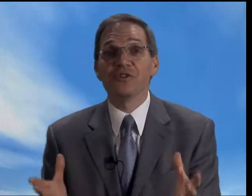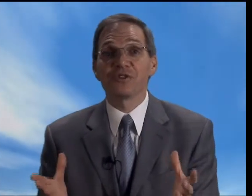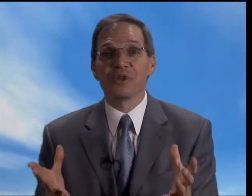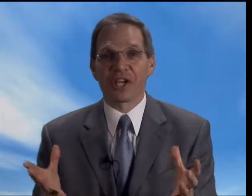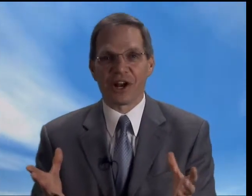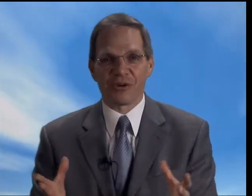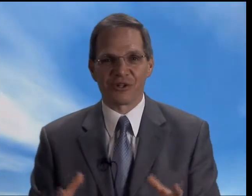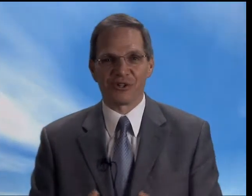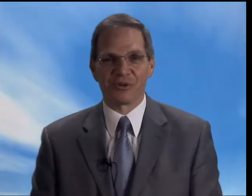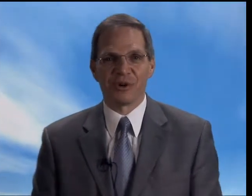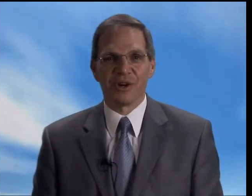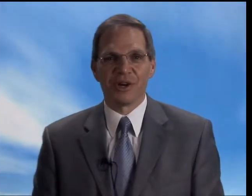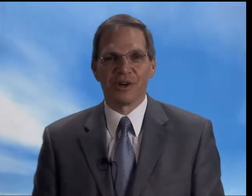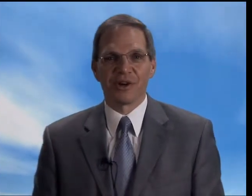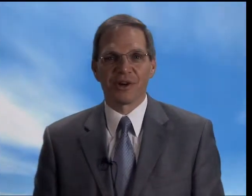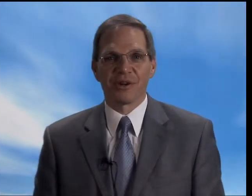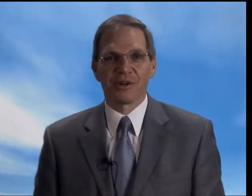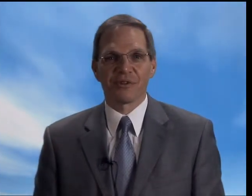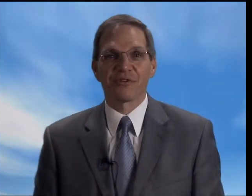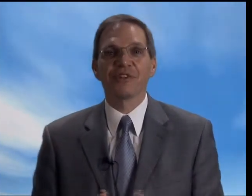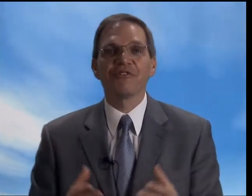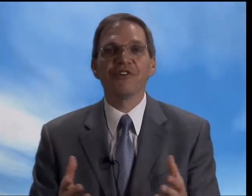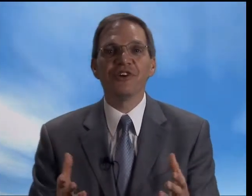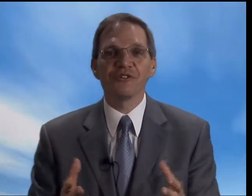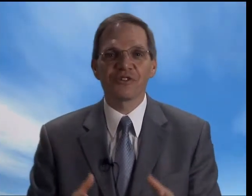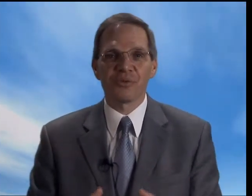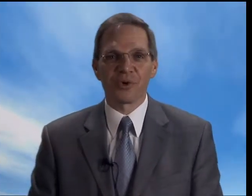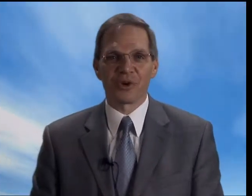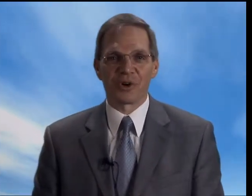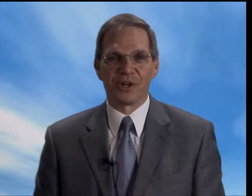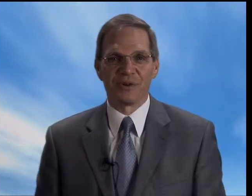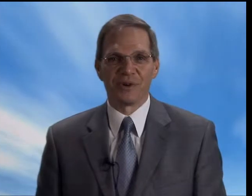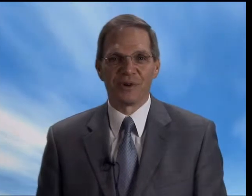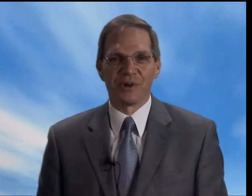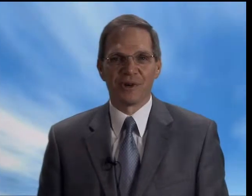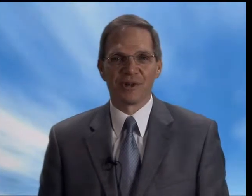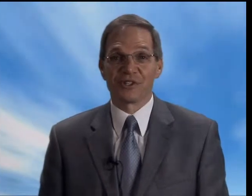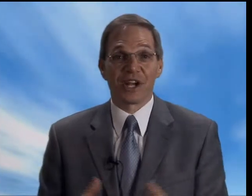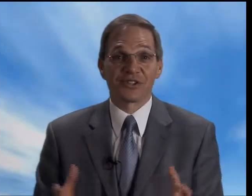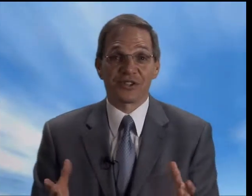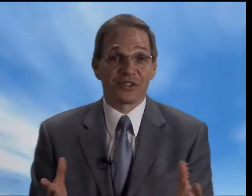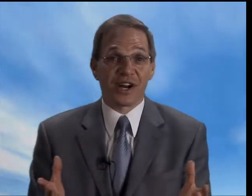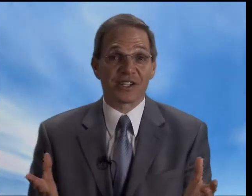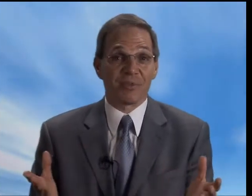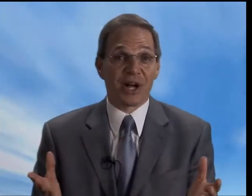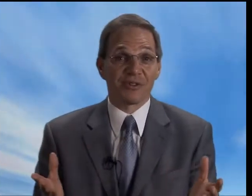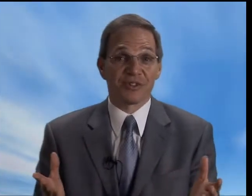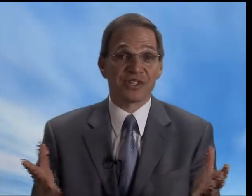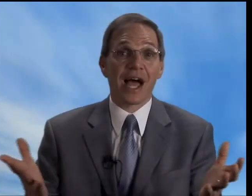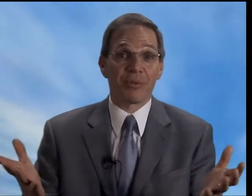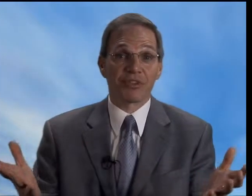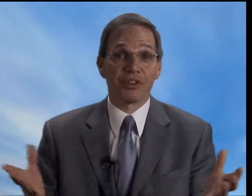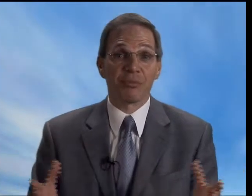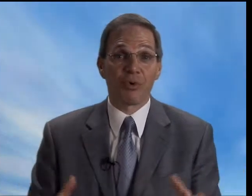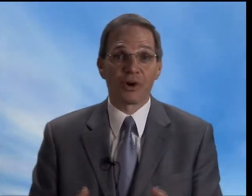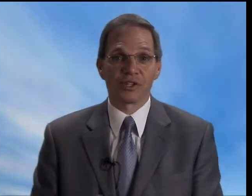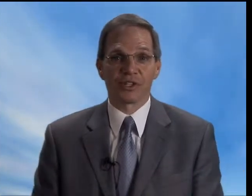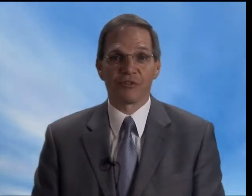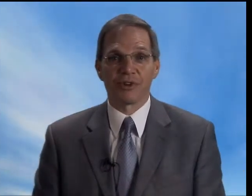to encourage you to live into the Word. Genesis talks about Sabbath and the importance of it.